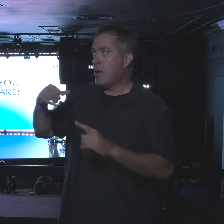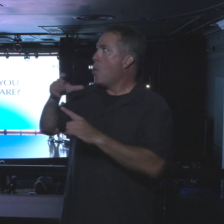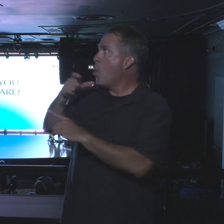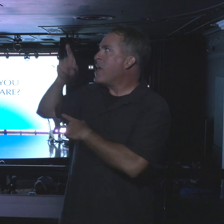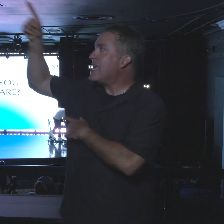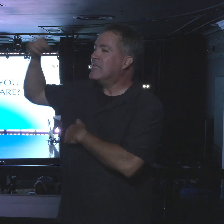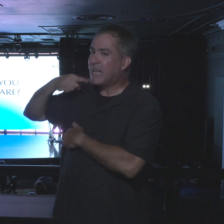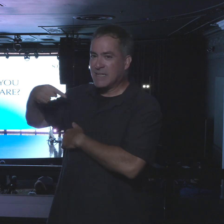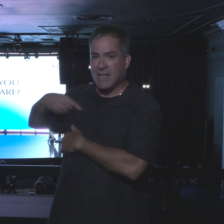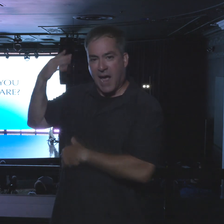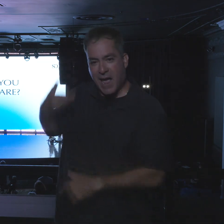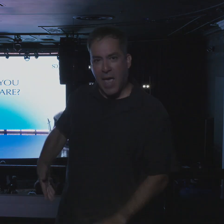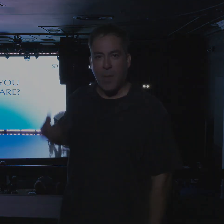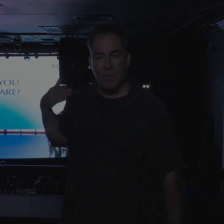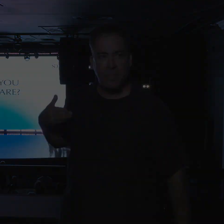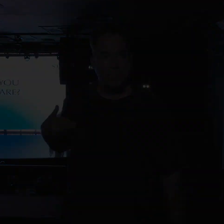not I am who I I am. You